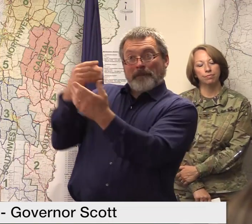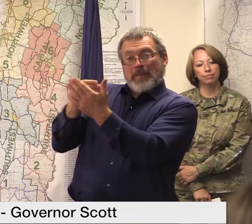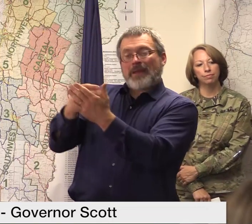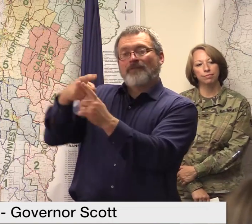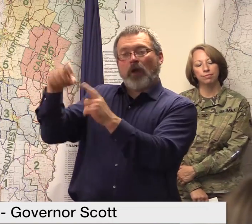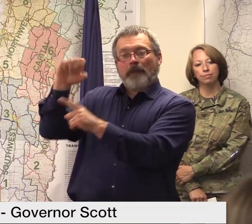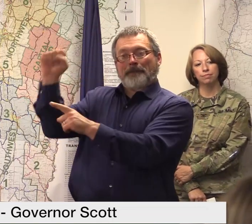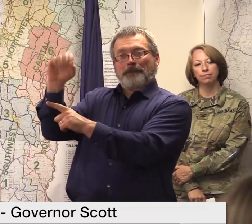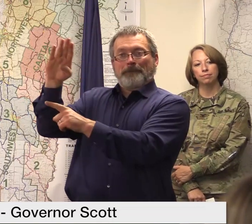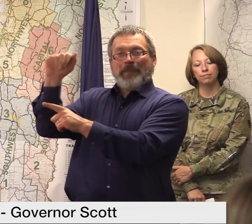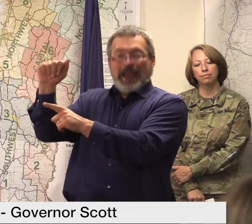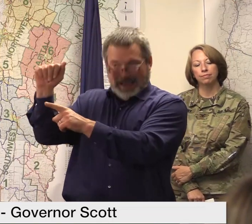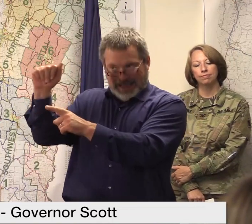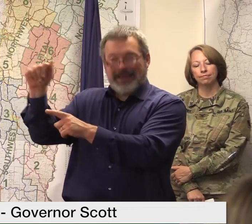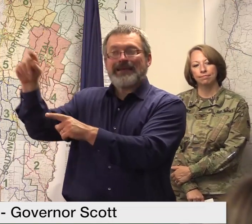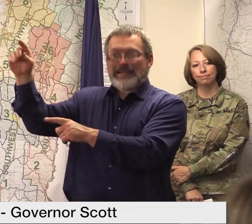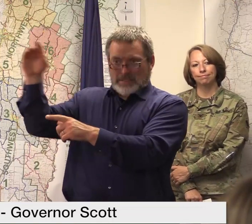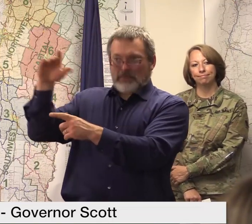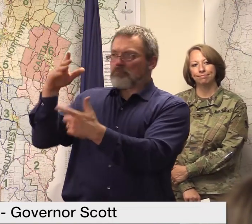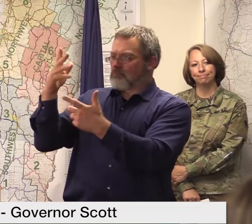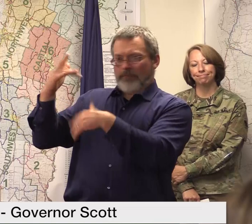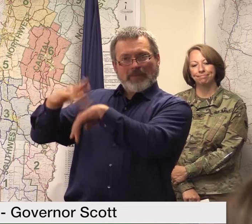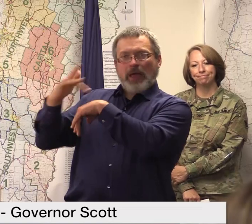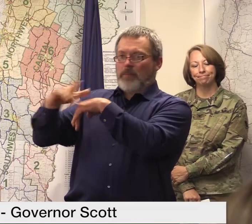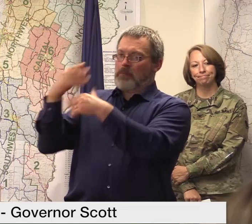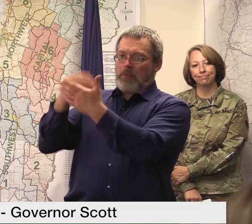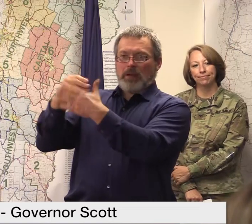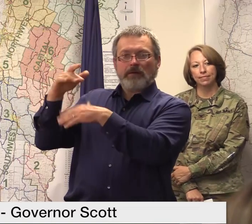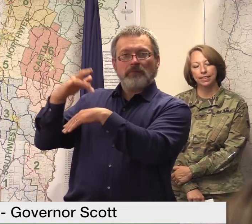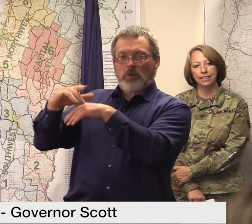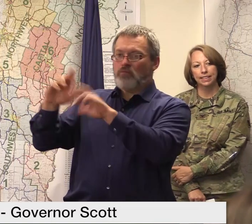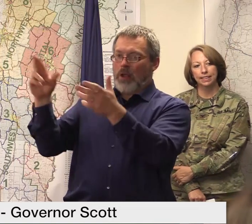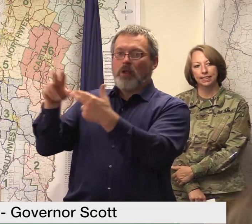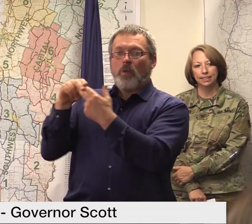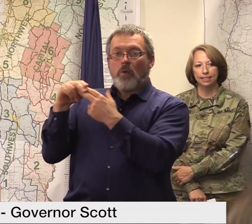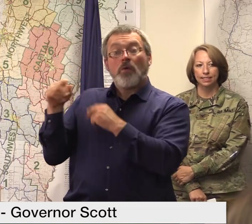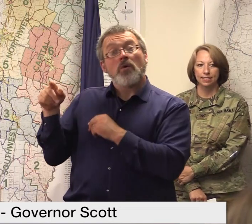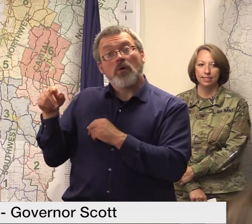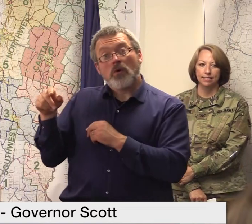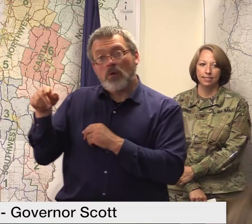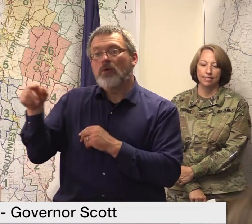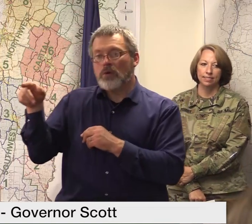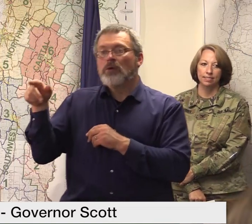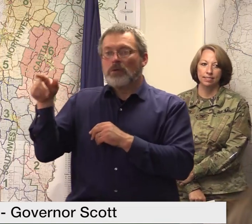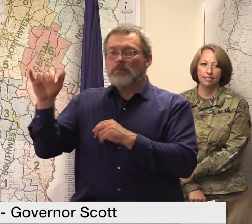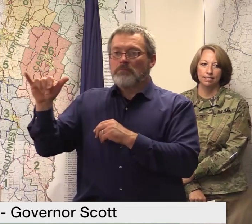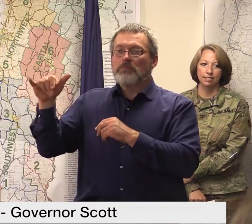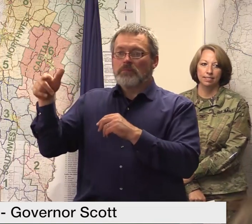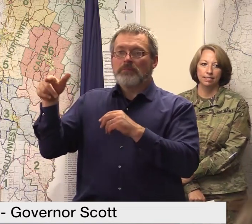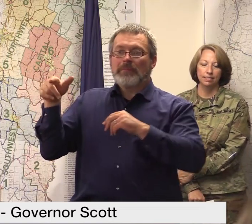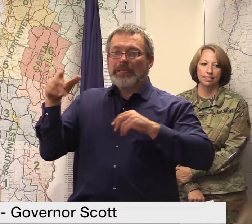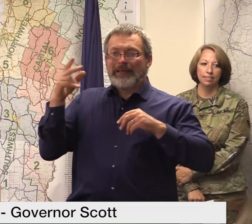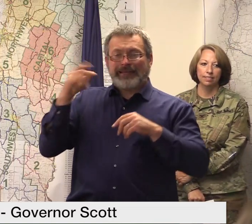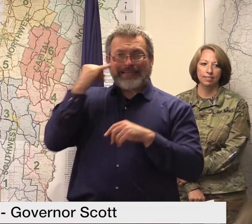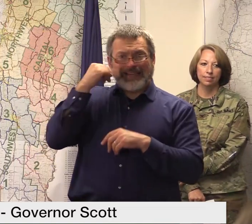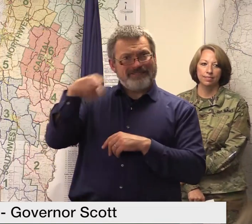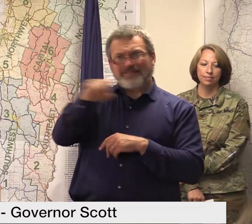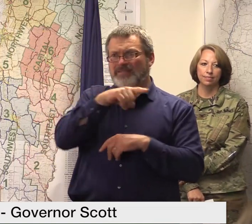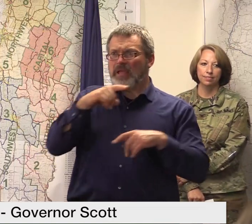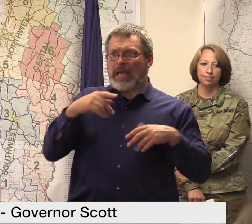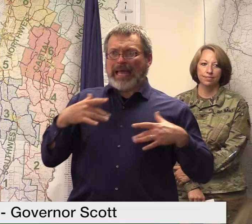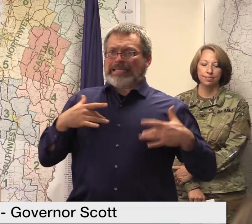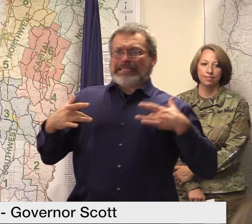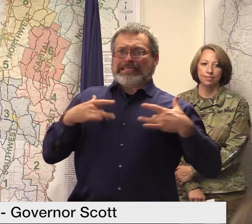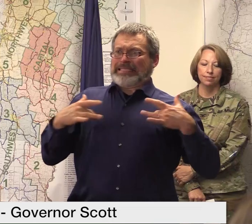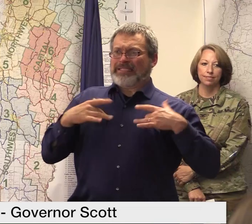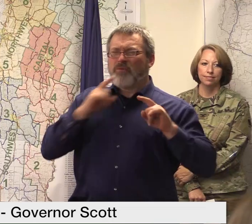this point so um i heard a comment earlier about folks being afraid to report damages that that shouldn't be the case